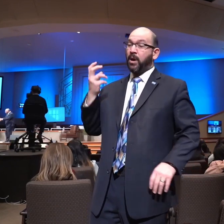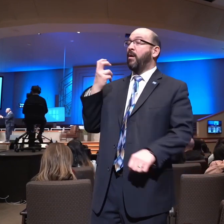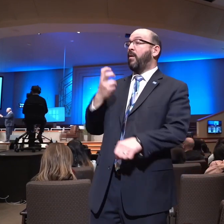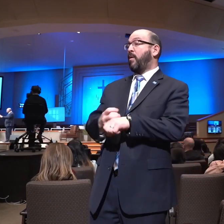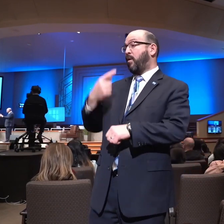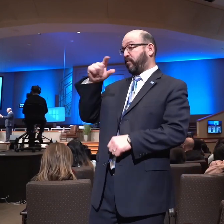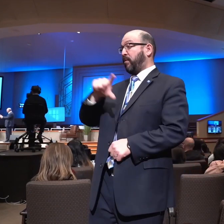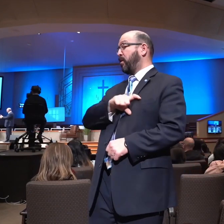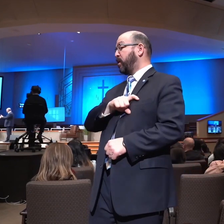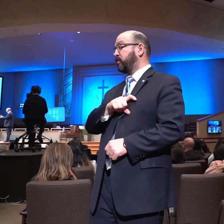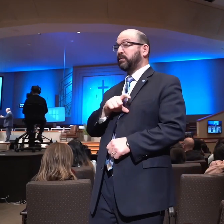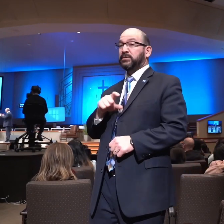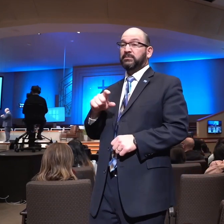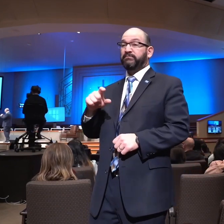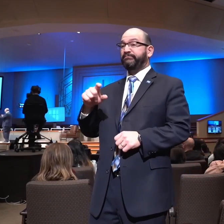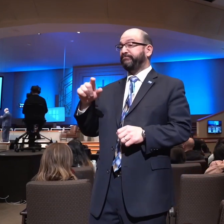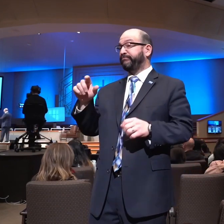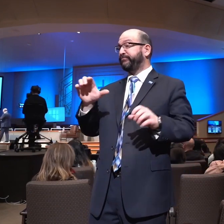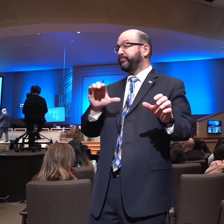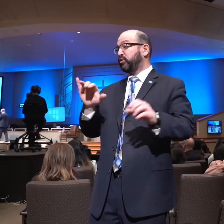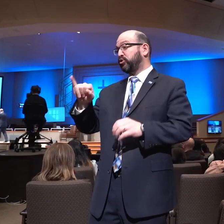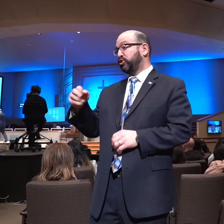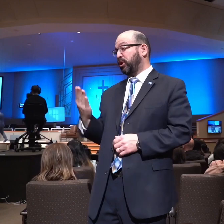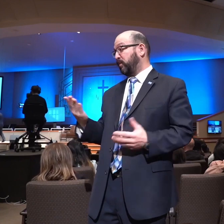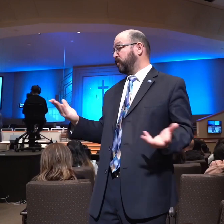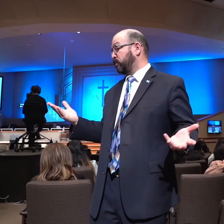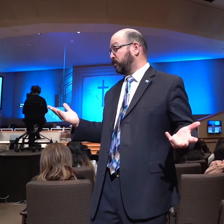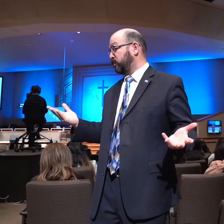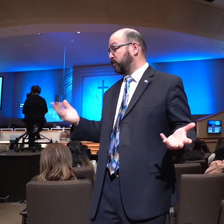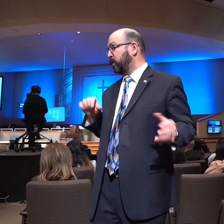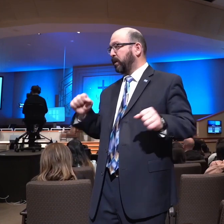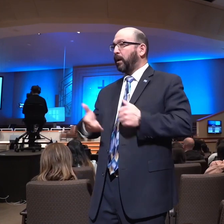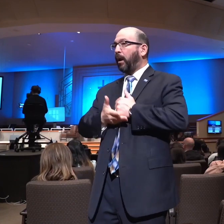just to do their job. So thank you for telling me this because I can help them do their job.